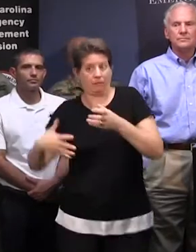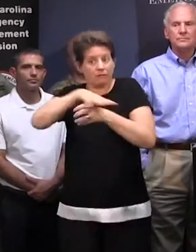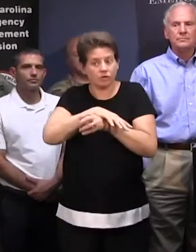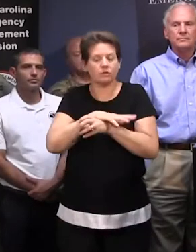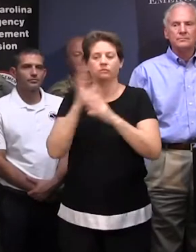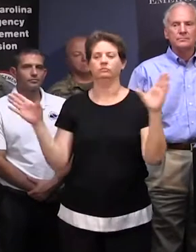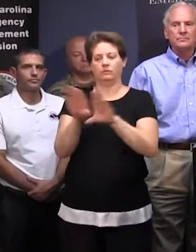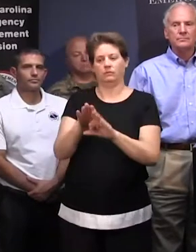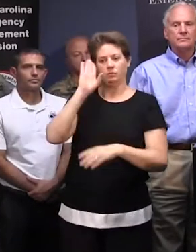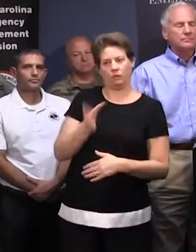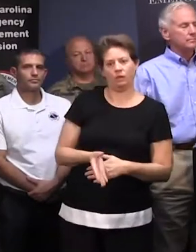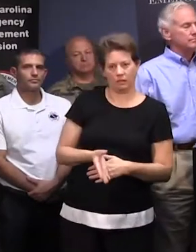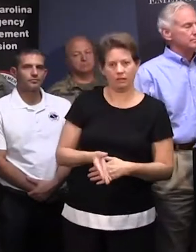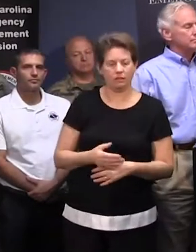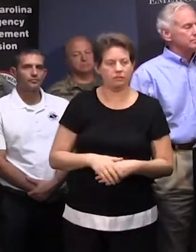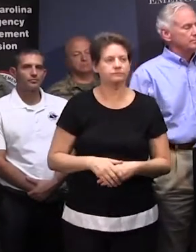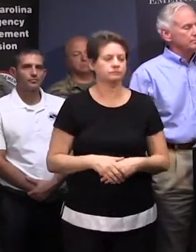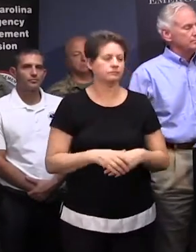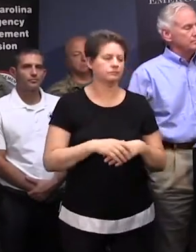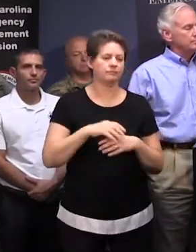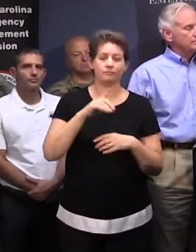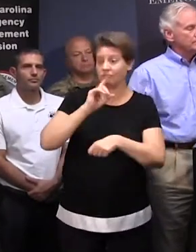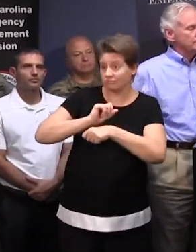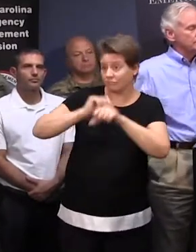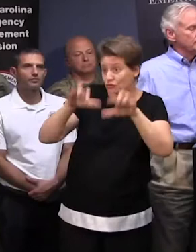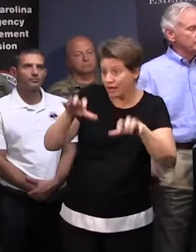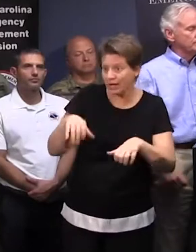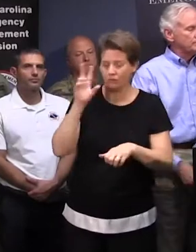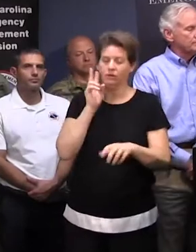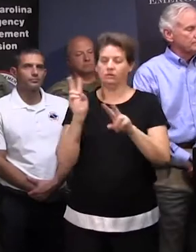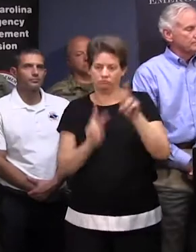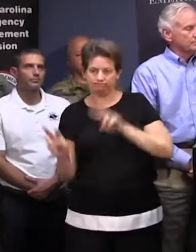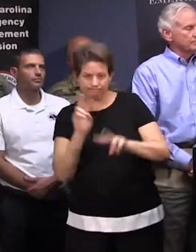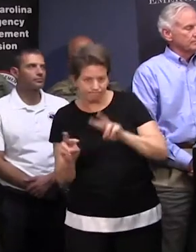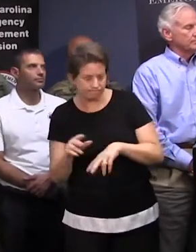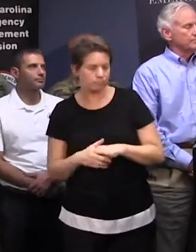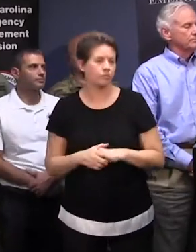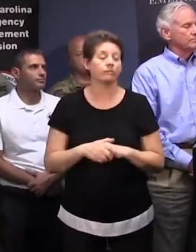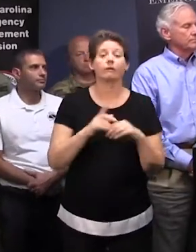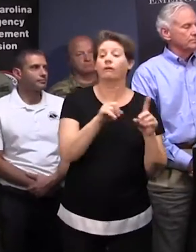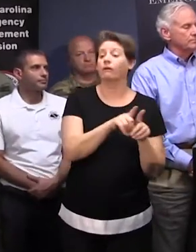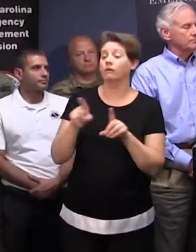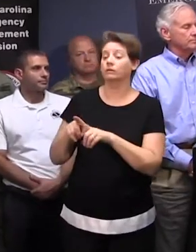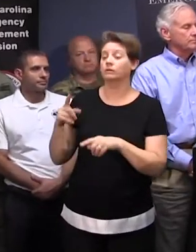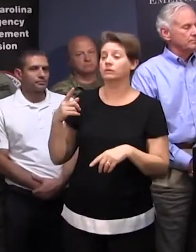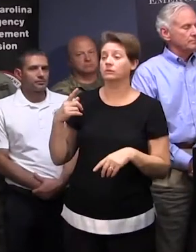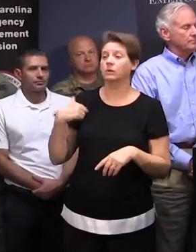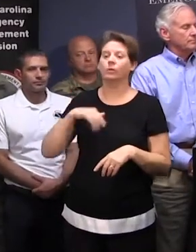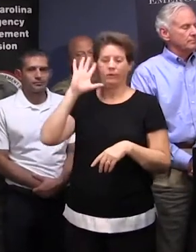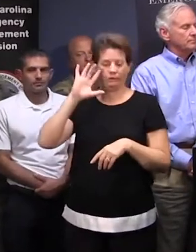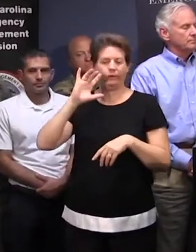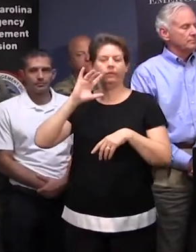actual data, real rainfall, actual amounts. As well as making sure that we are establishing our